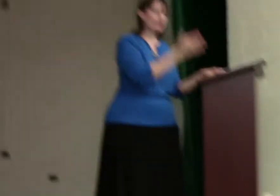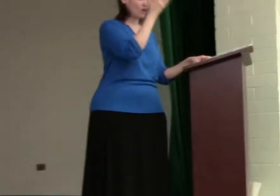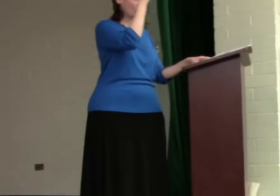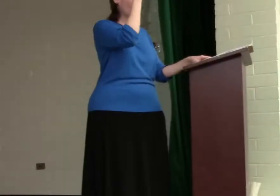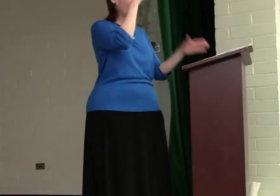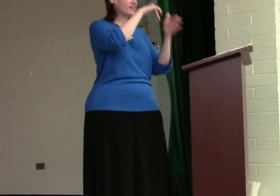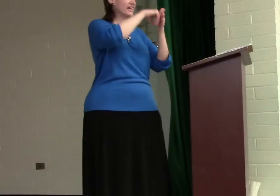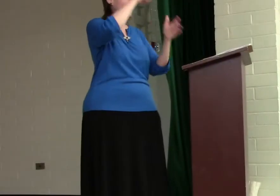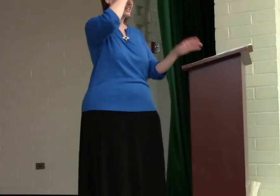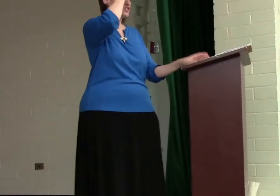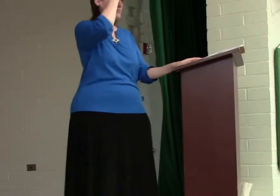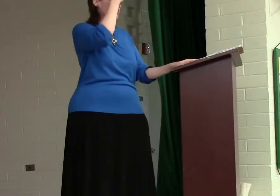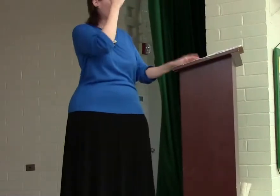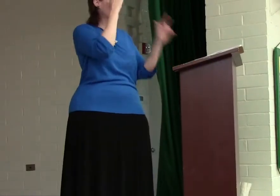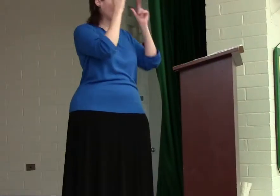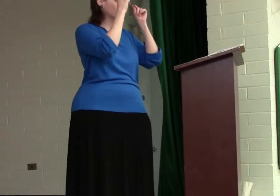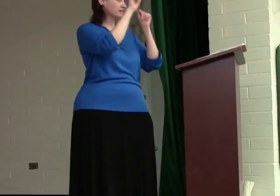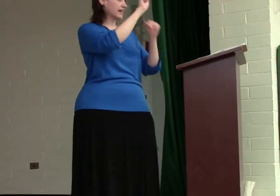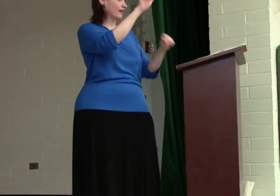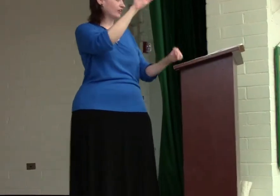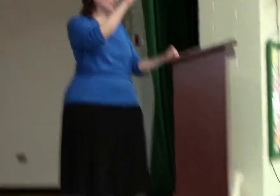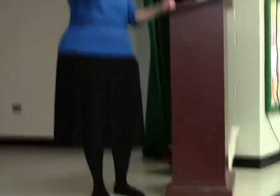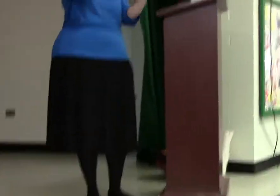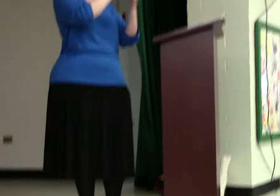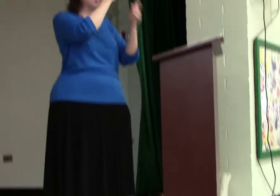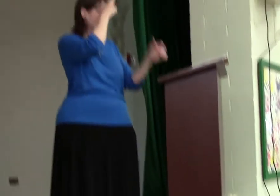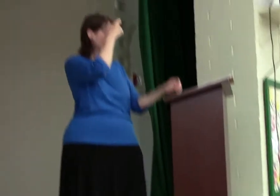Why are they in Egypt? Why are Moses and Aaron in Egypt?